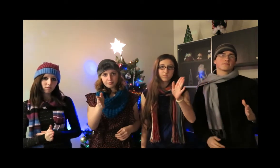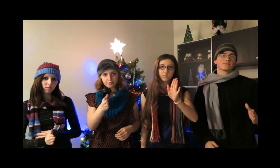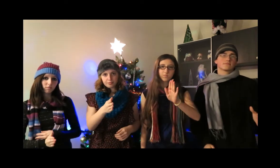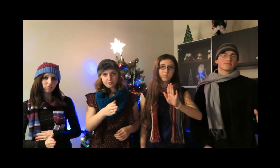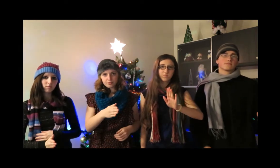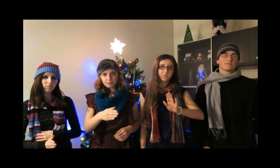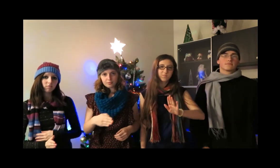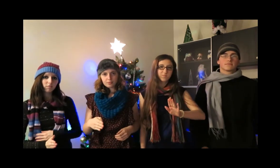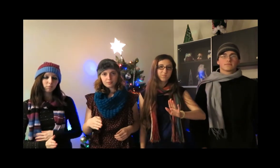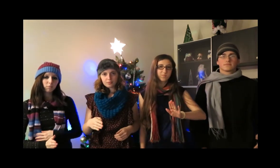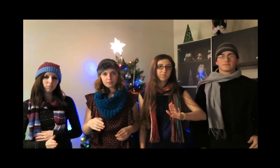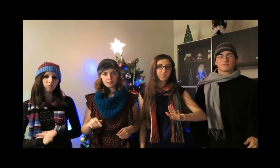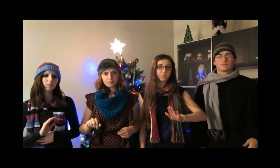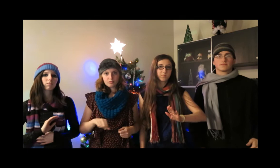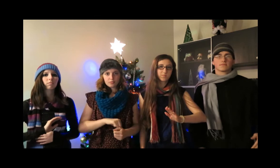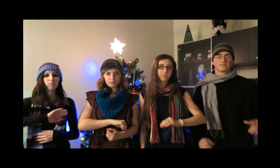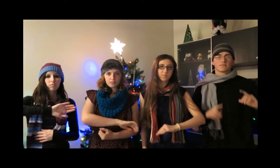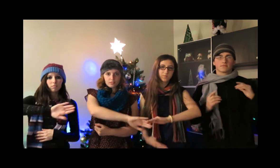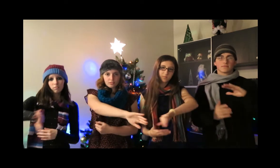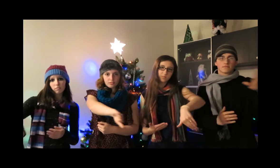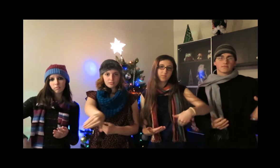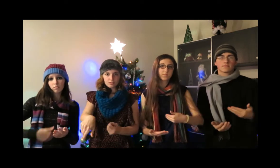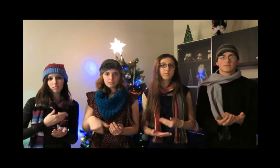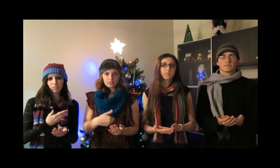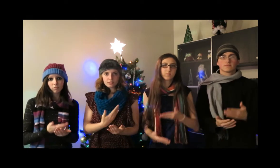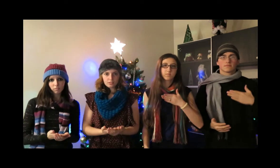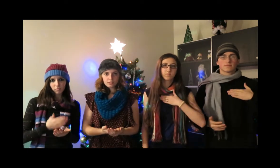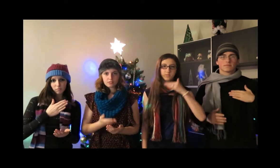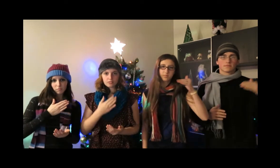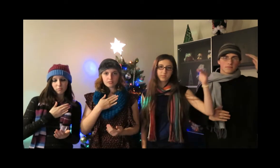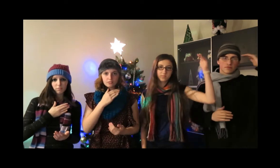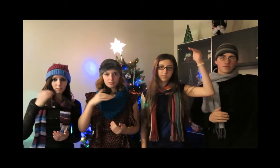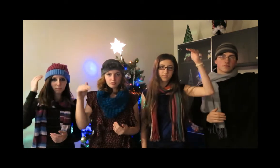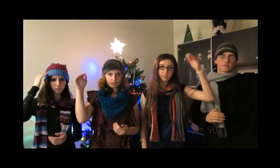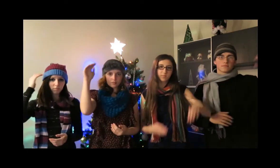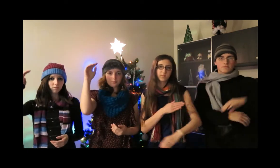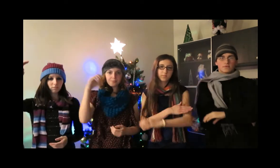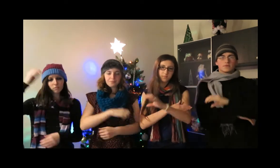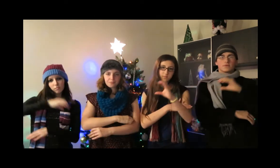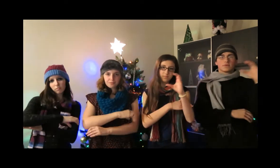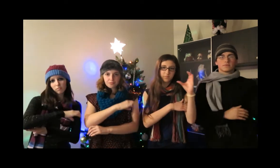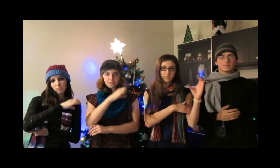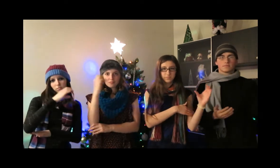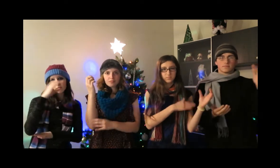Oh, this is my grown-up Christmas list